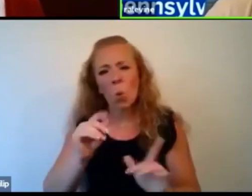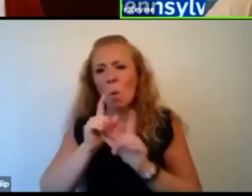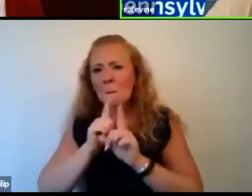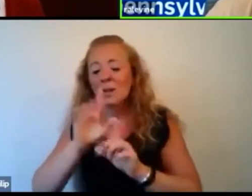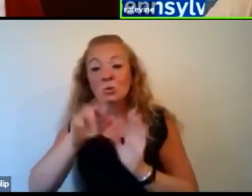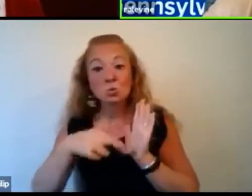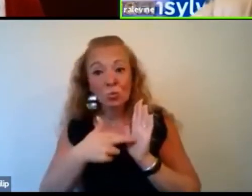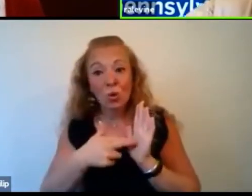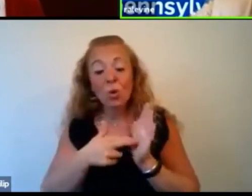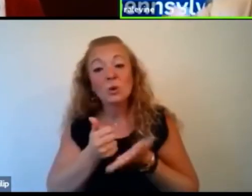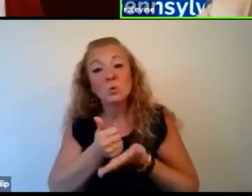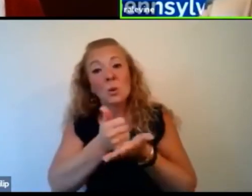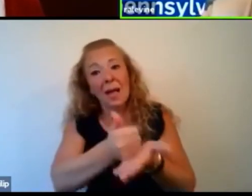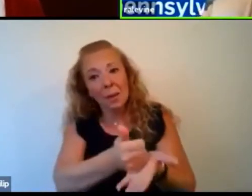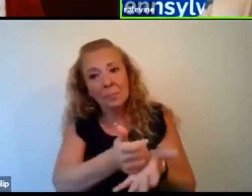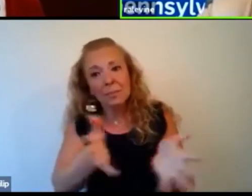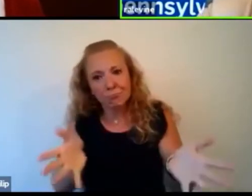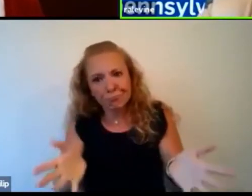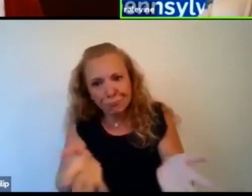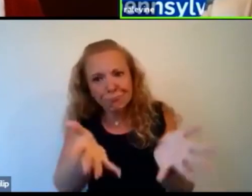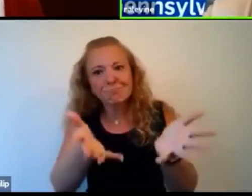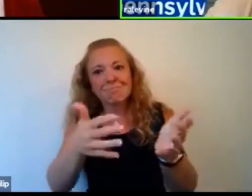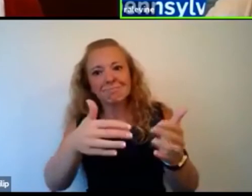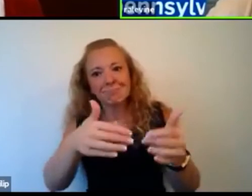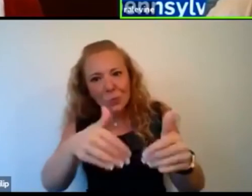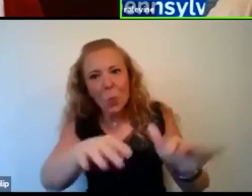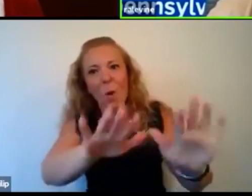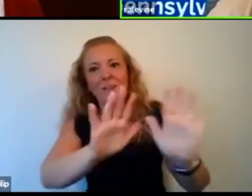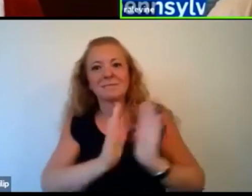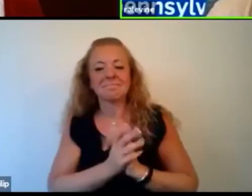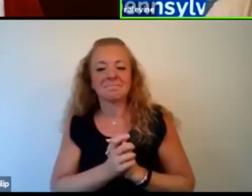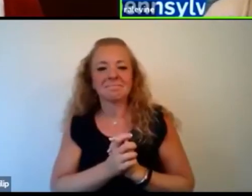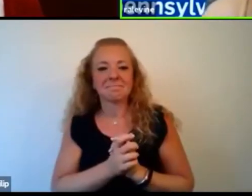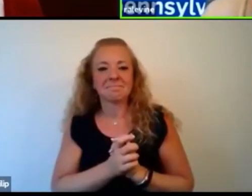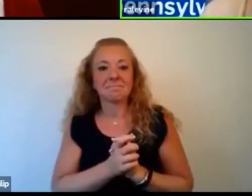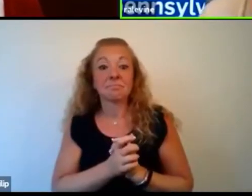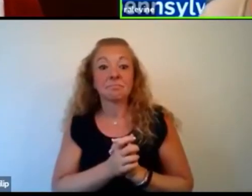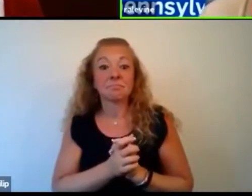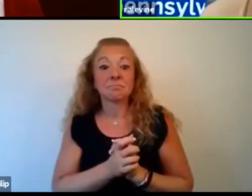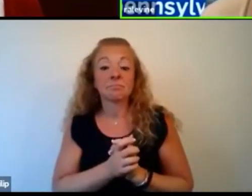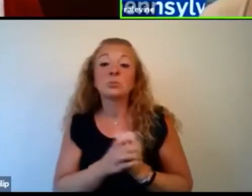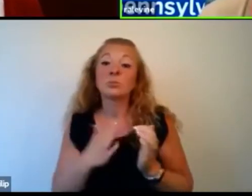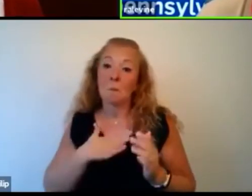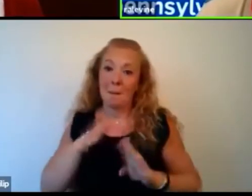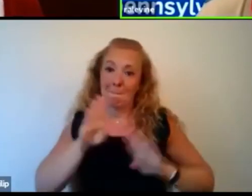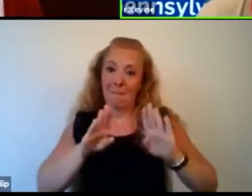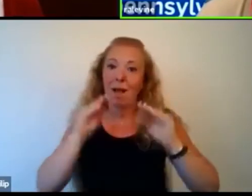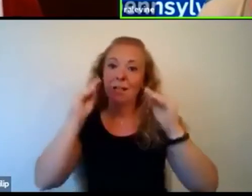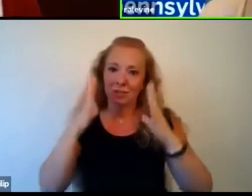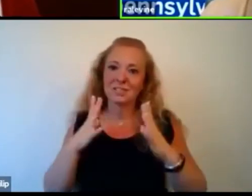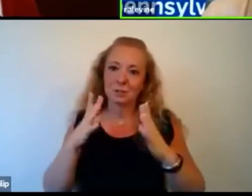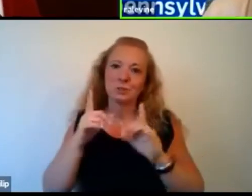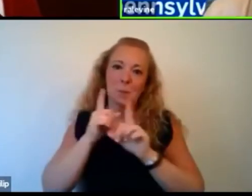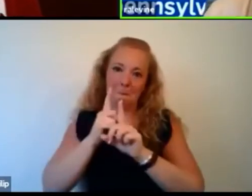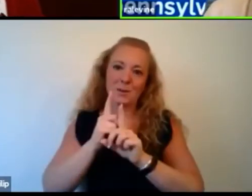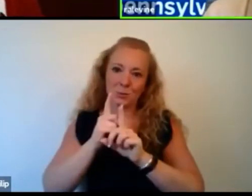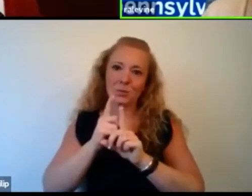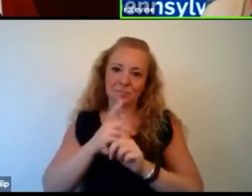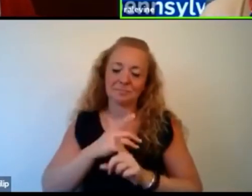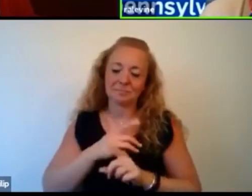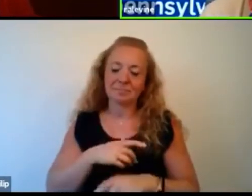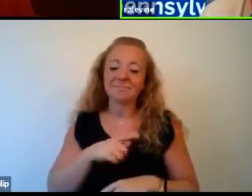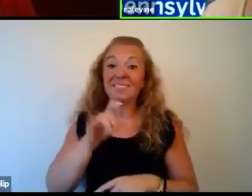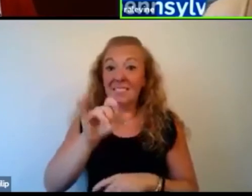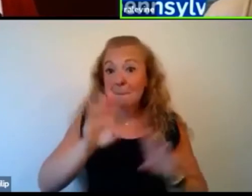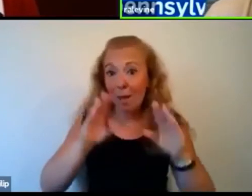help them leave when it's time for them to leave. Um, so one would be my biology teacher, um, who I've saw several